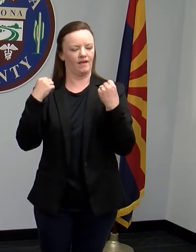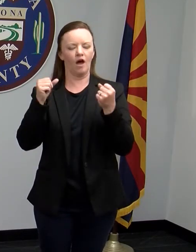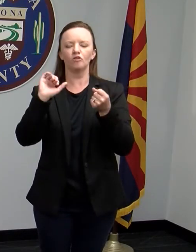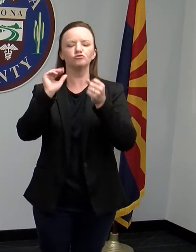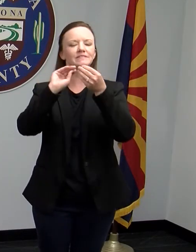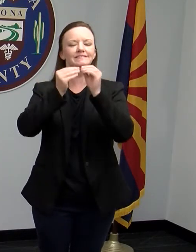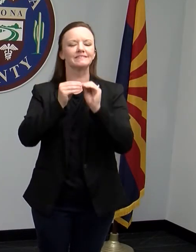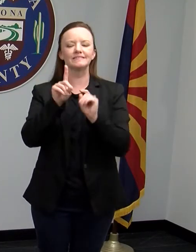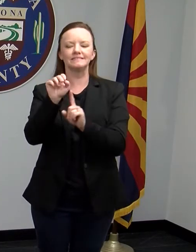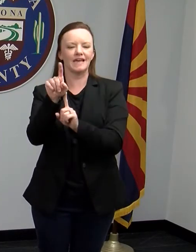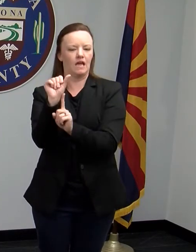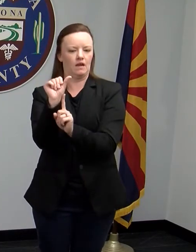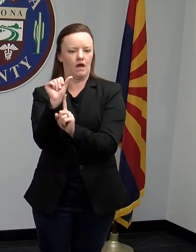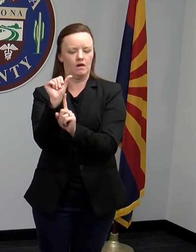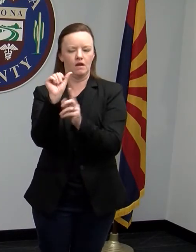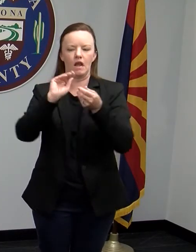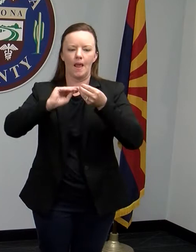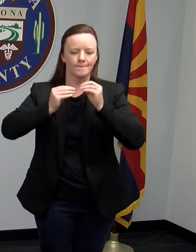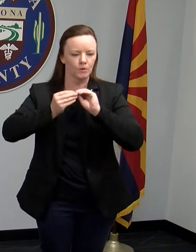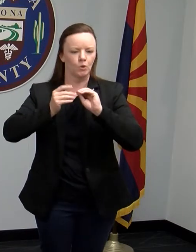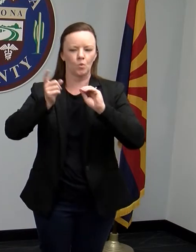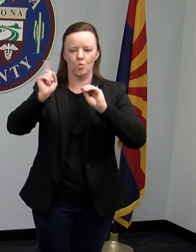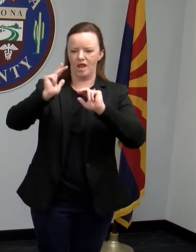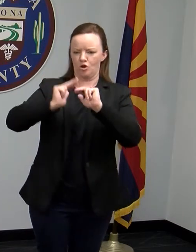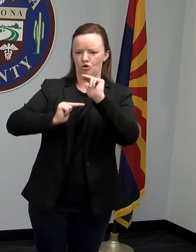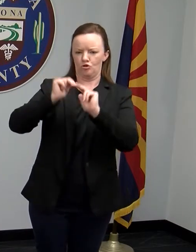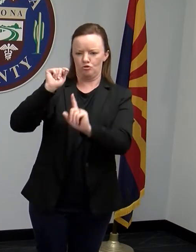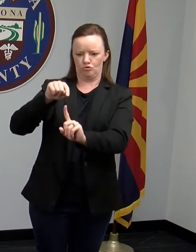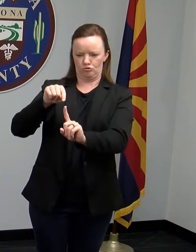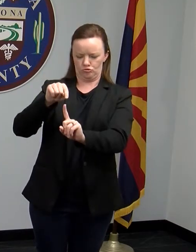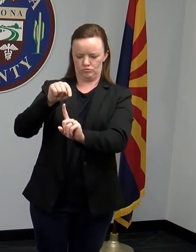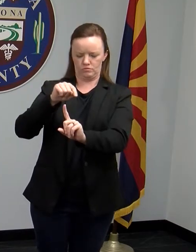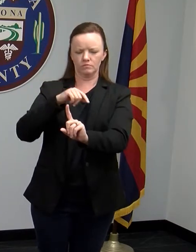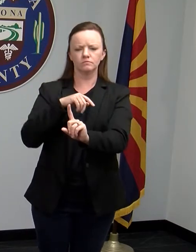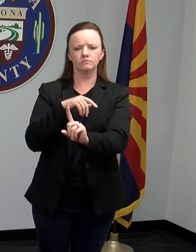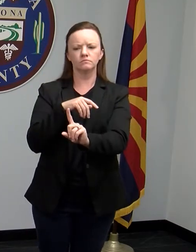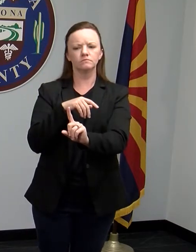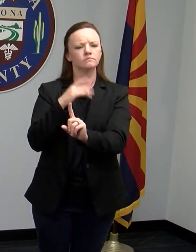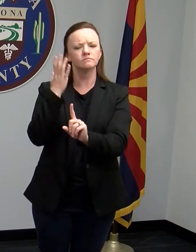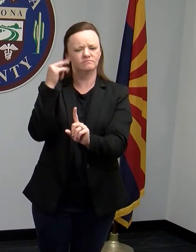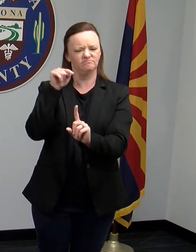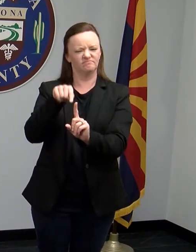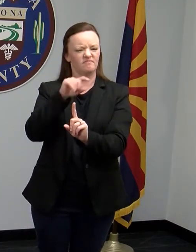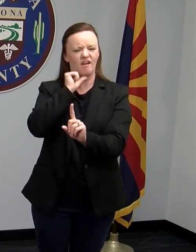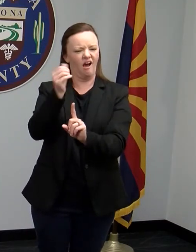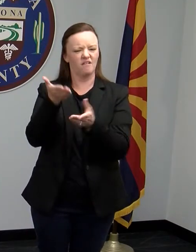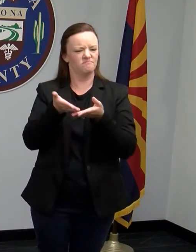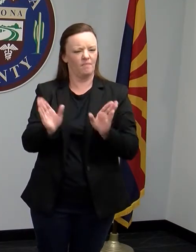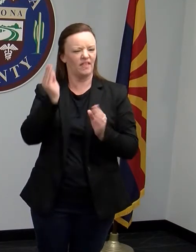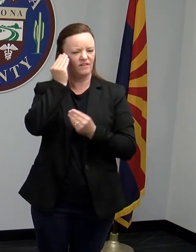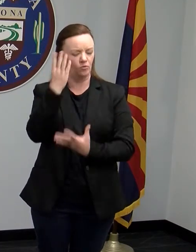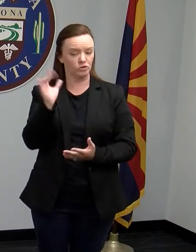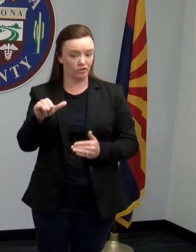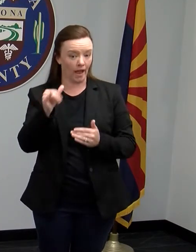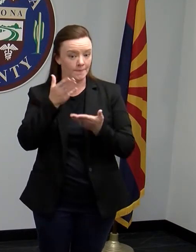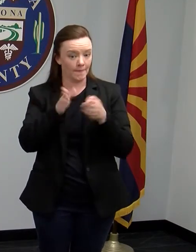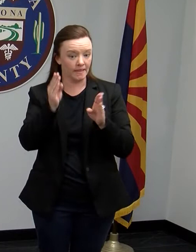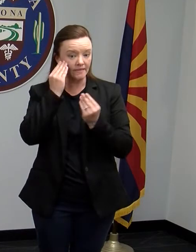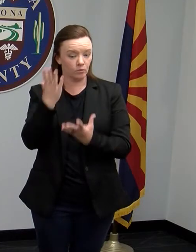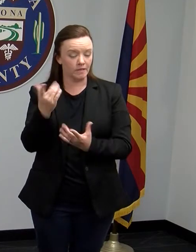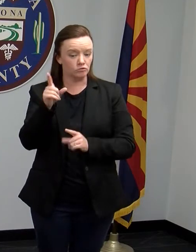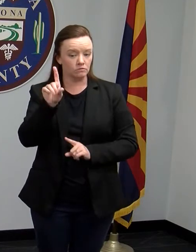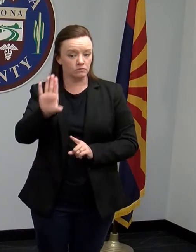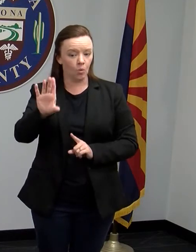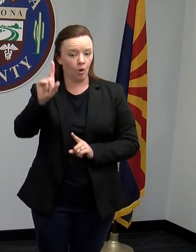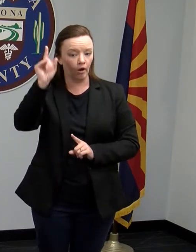the raw number and the facility, how is that not a public record or is it a public record in